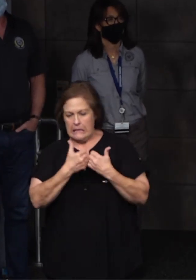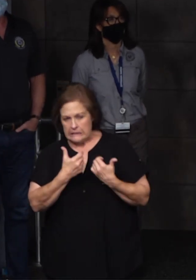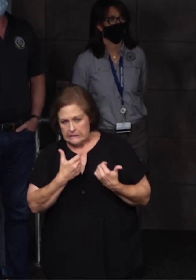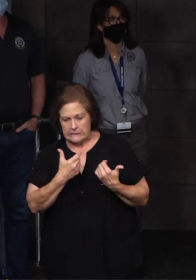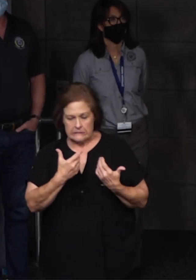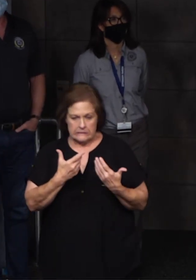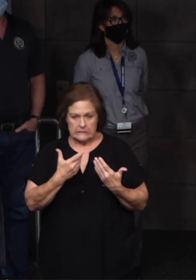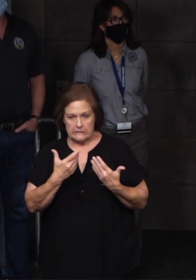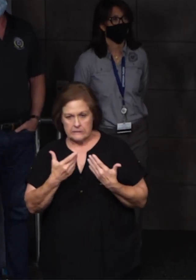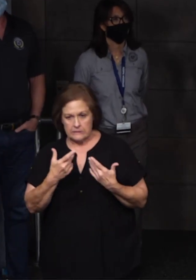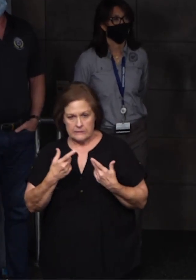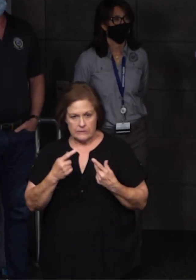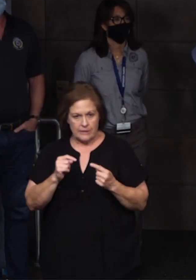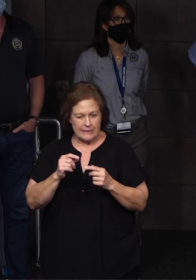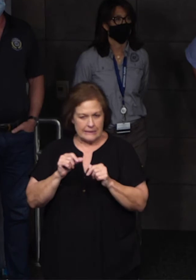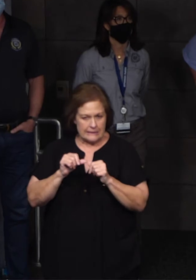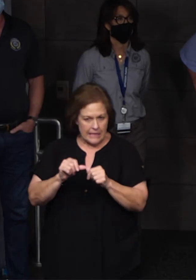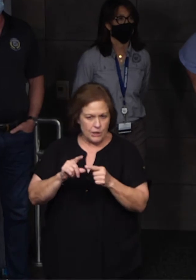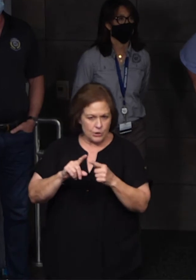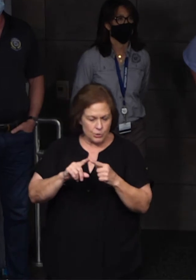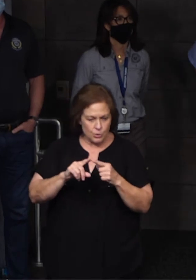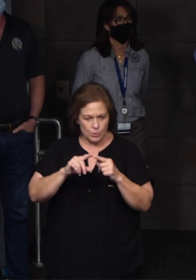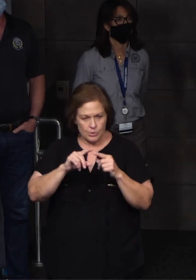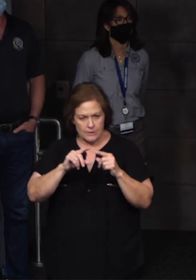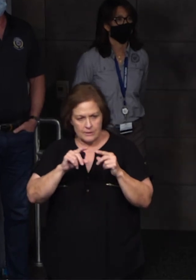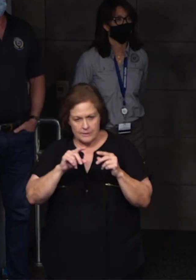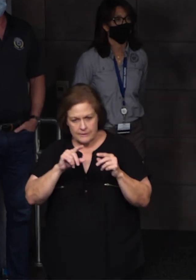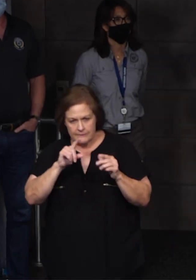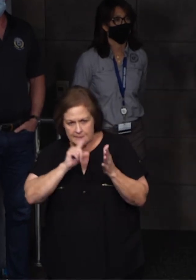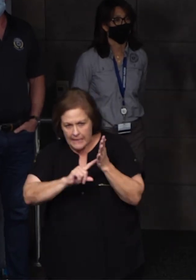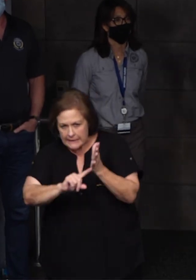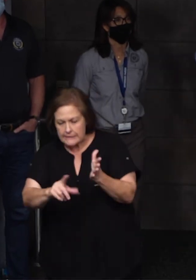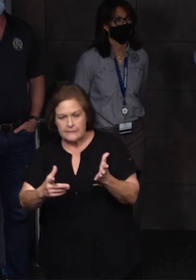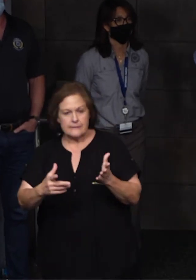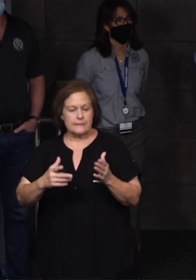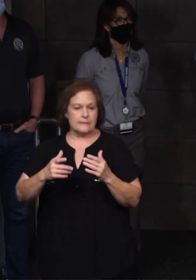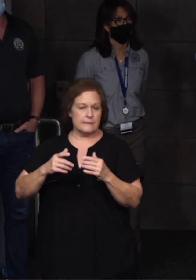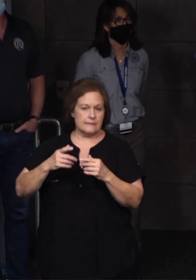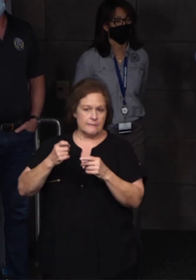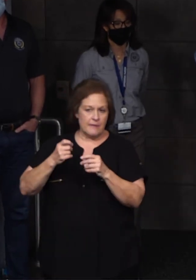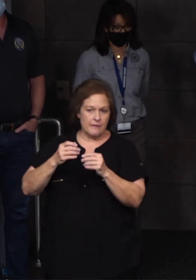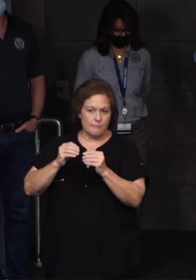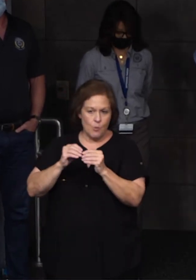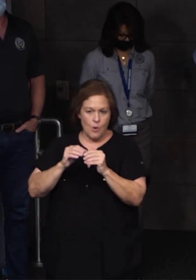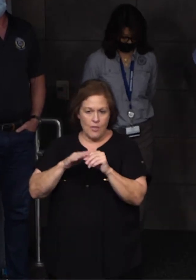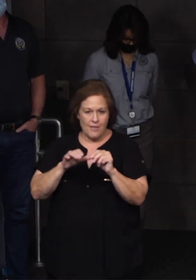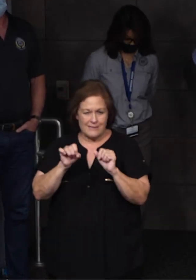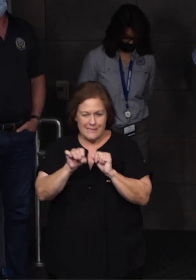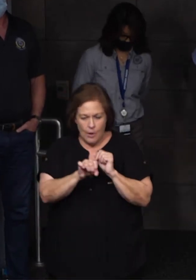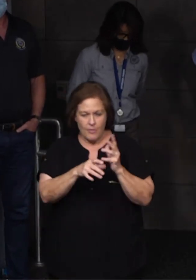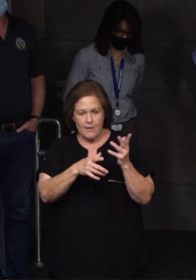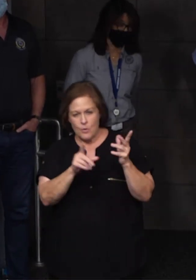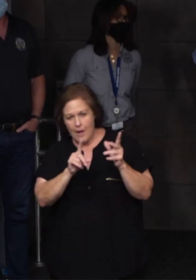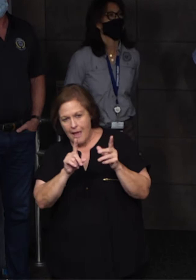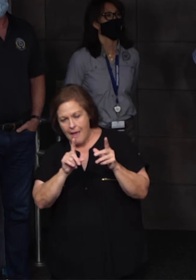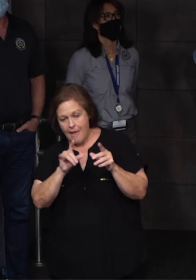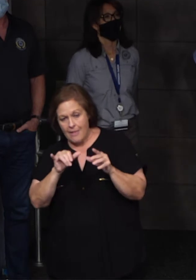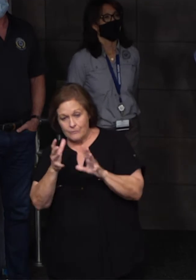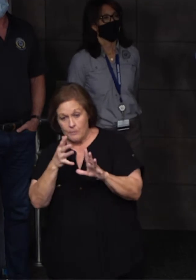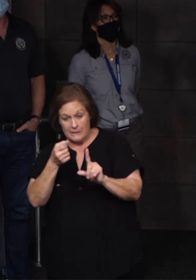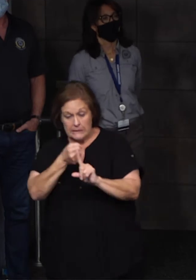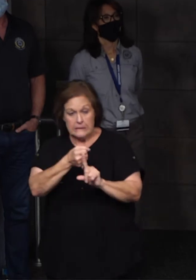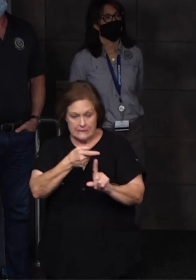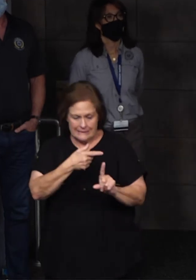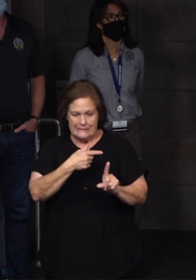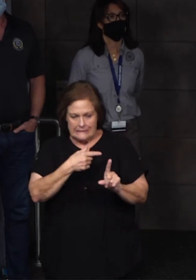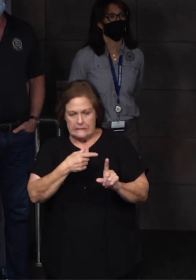point going forward. We're going to continue to do the damage assessment. But as you go further south, closer down to that Grand Isle path where the storm came in, there's going to be